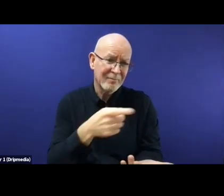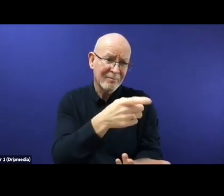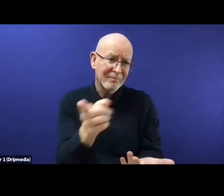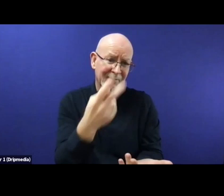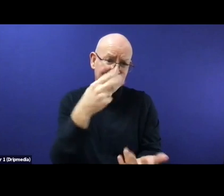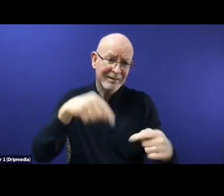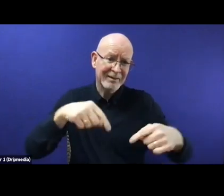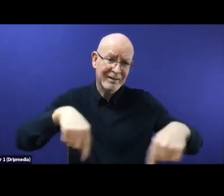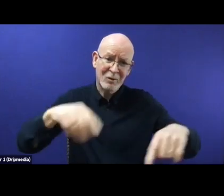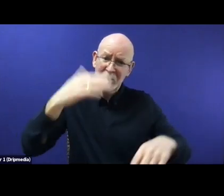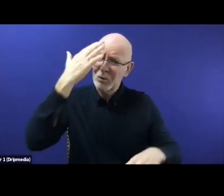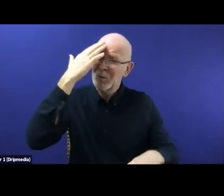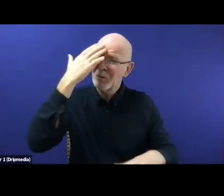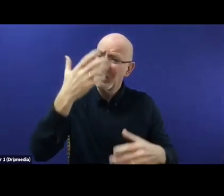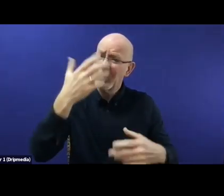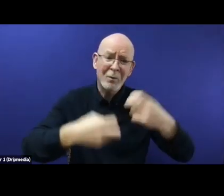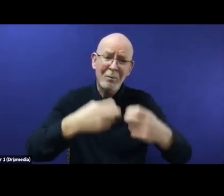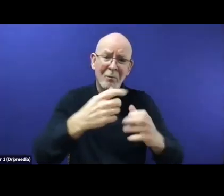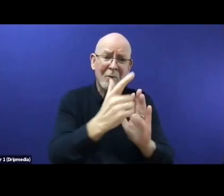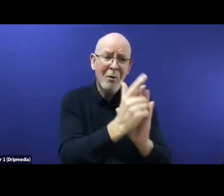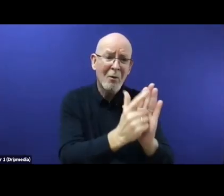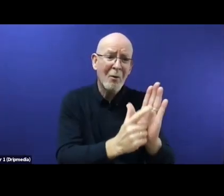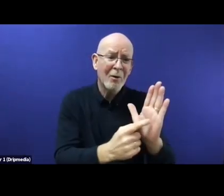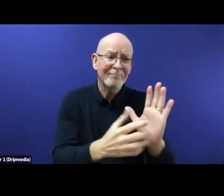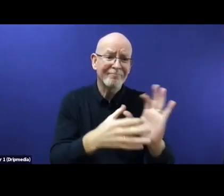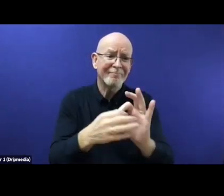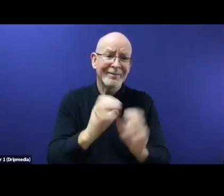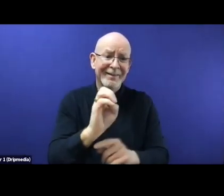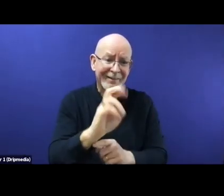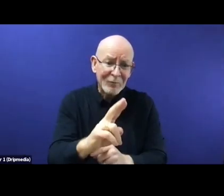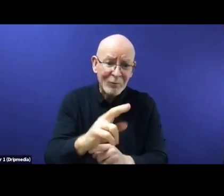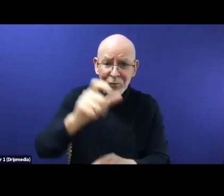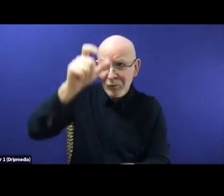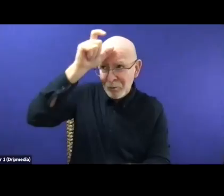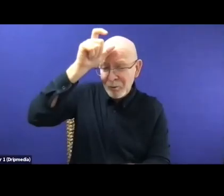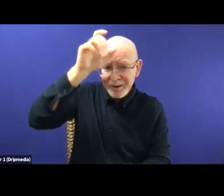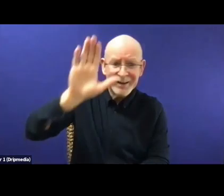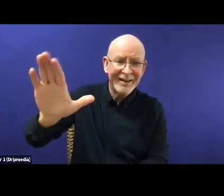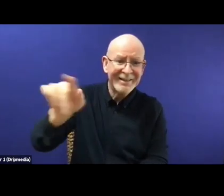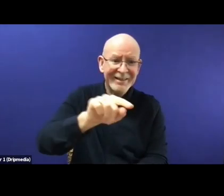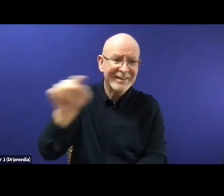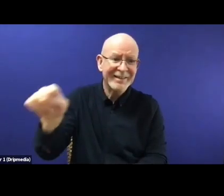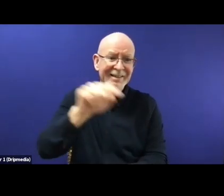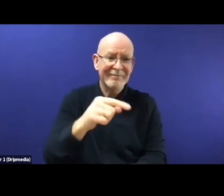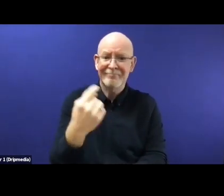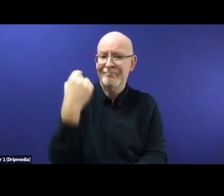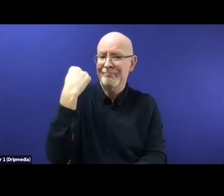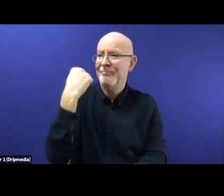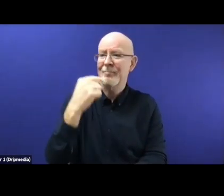this deal. And we have just wrote about it with Orçun Nolusoy in the in the Asil blog. But I'm sure you already